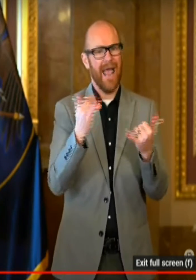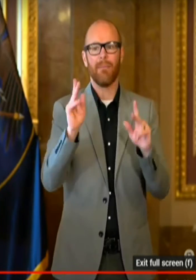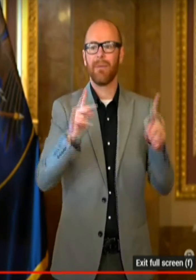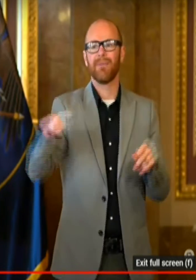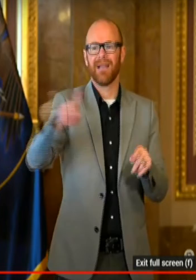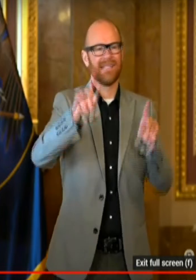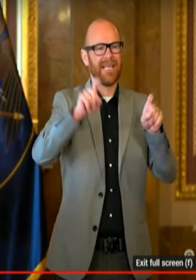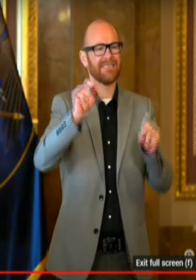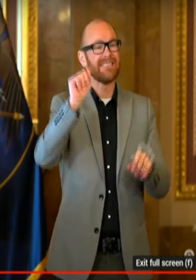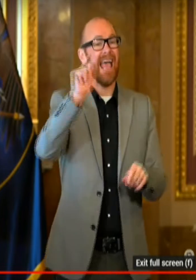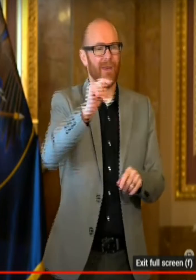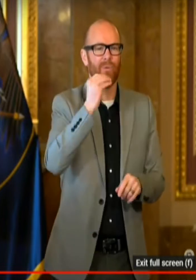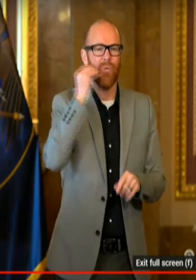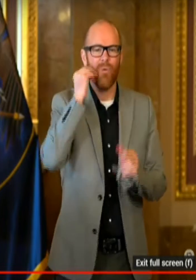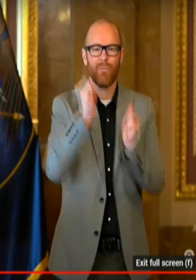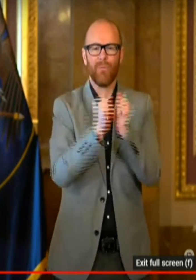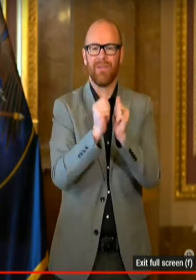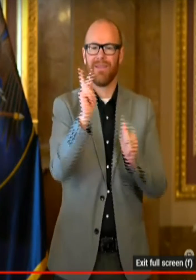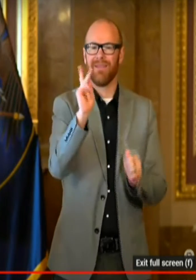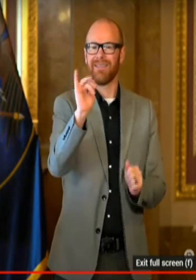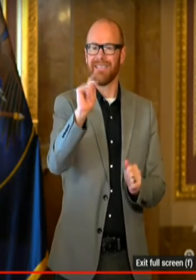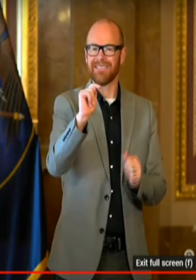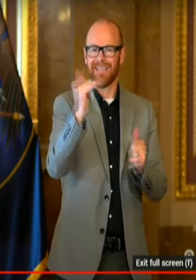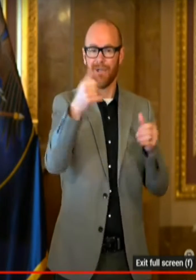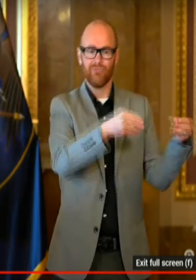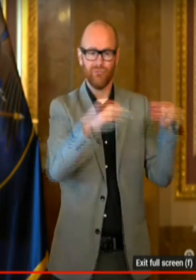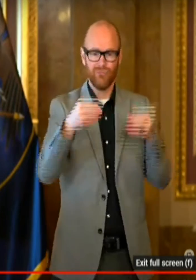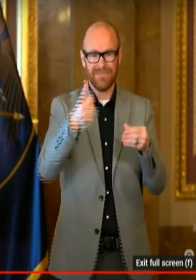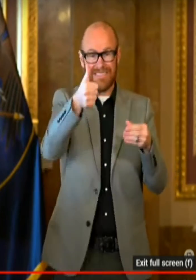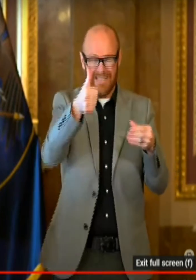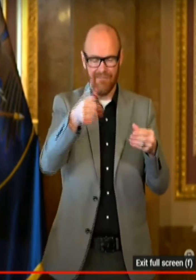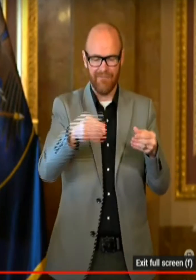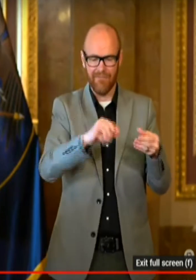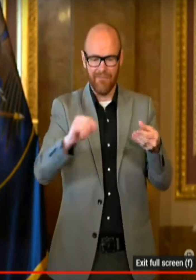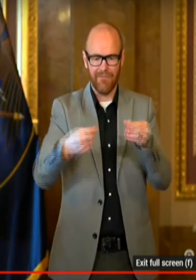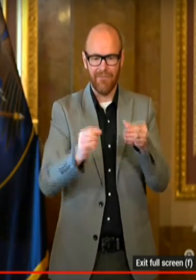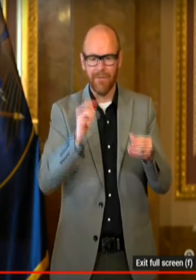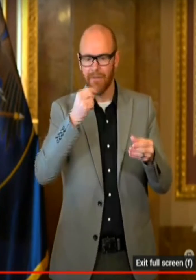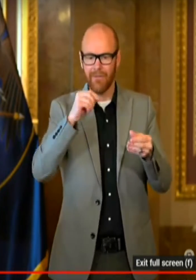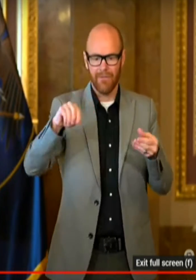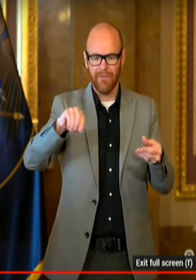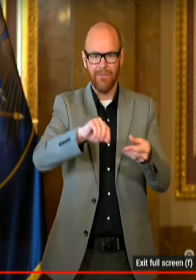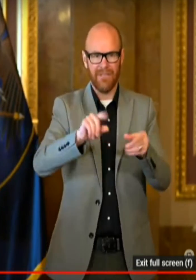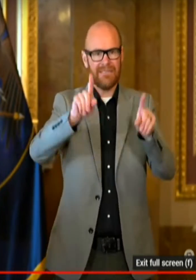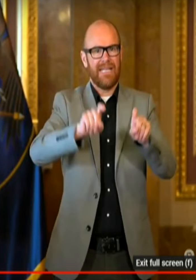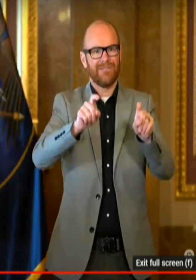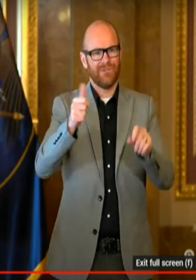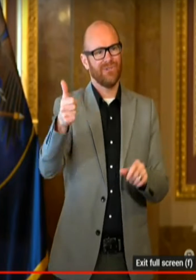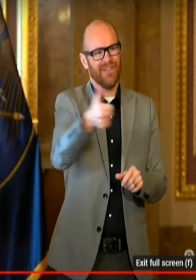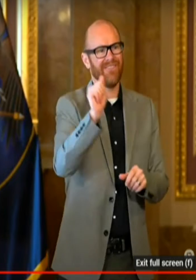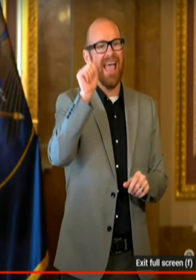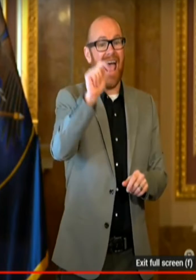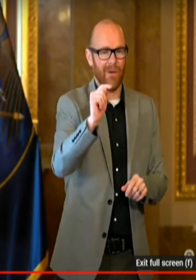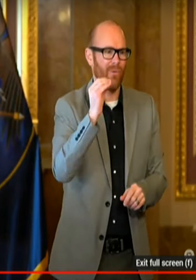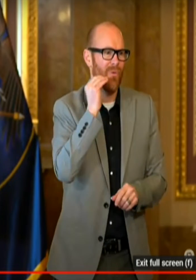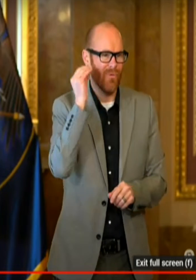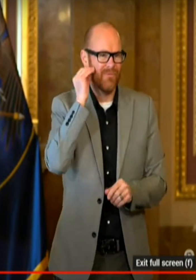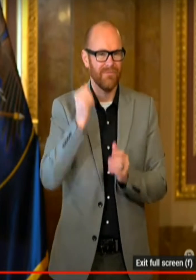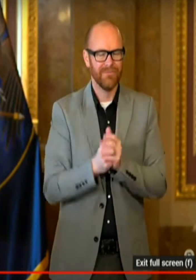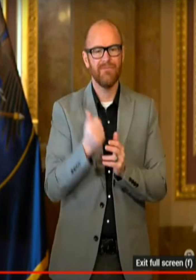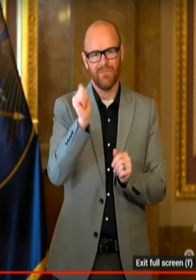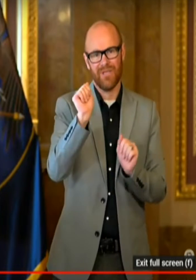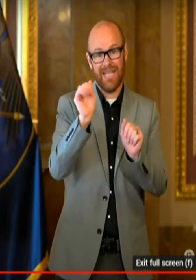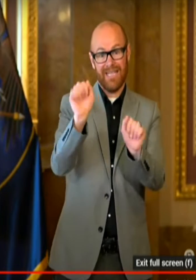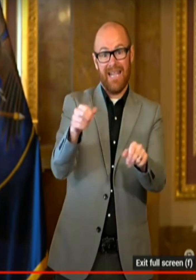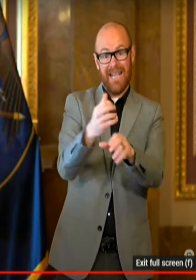more readily available and so if individuals have a desire to test themselves for whatever reason, they have the ability to get those through